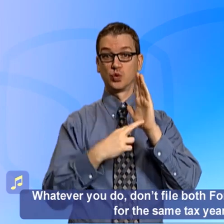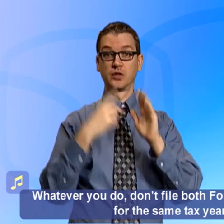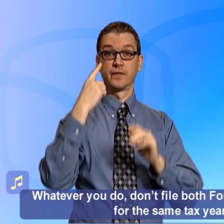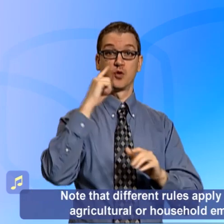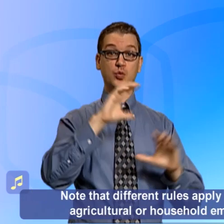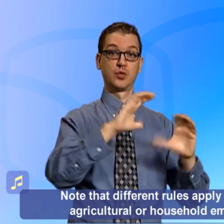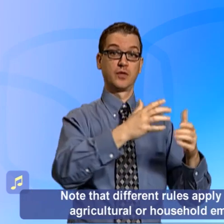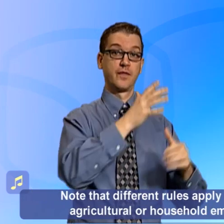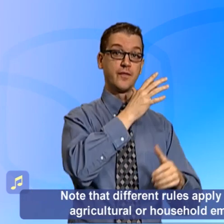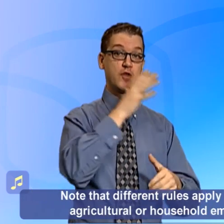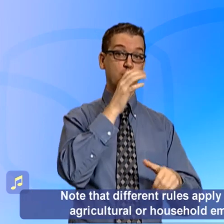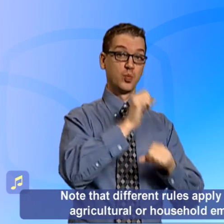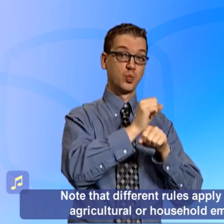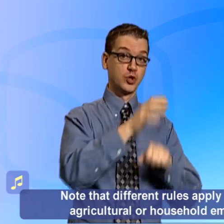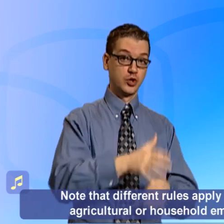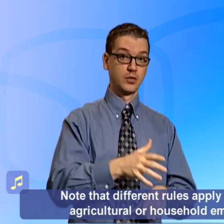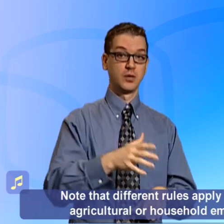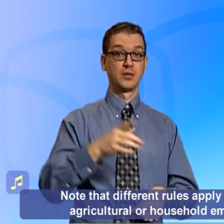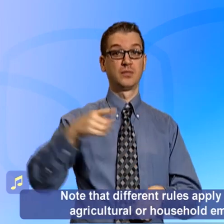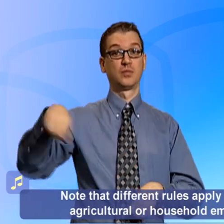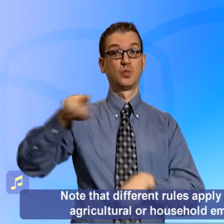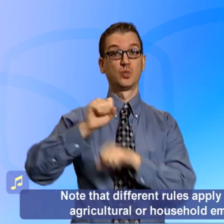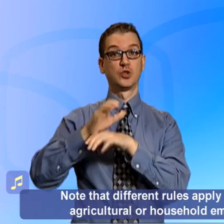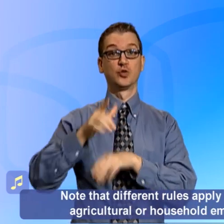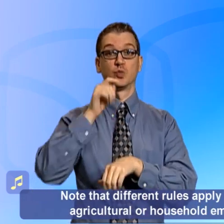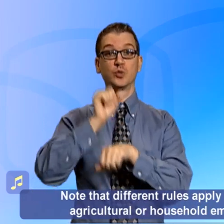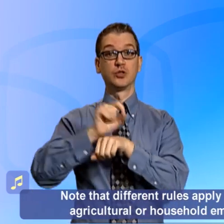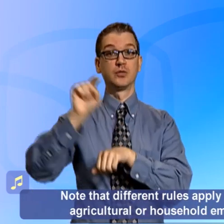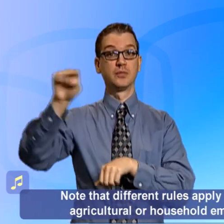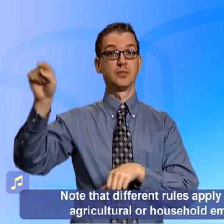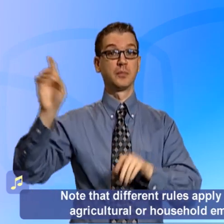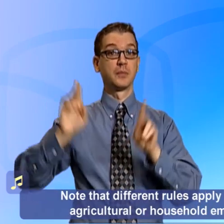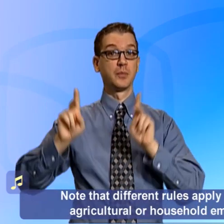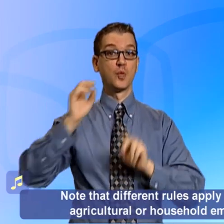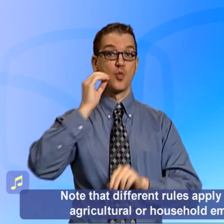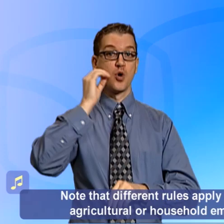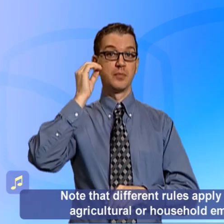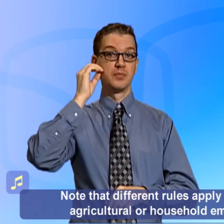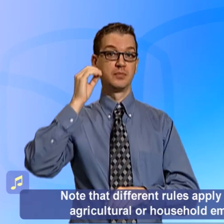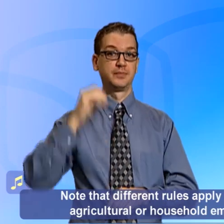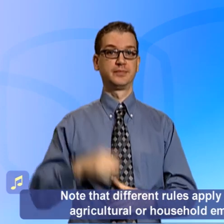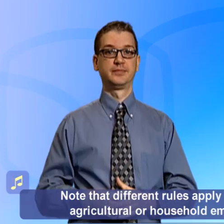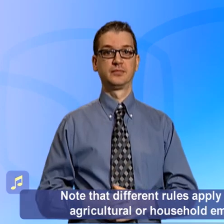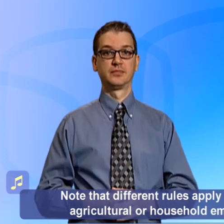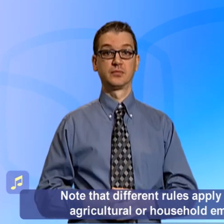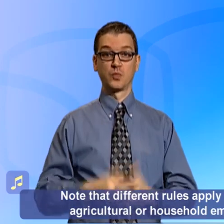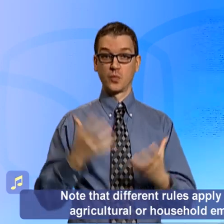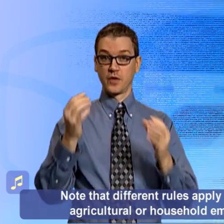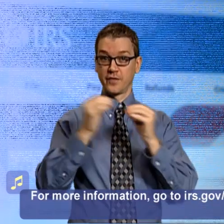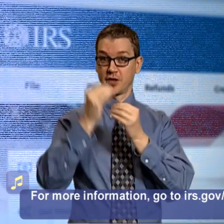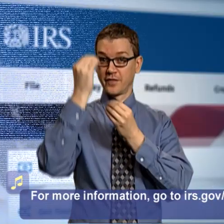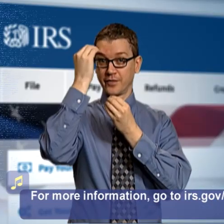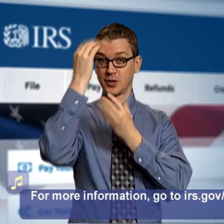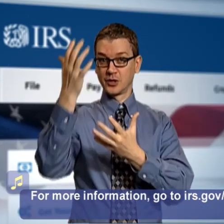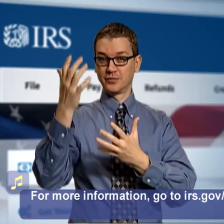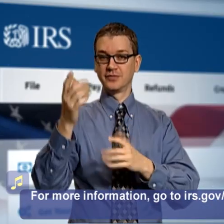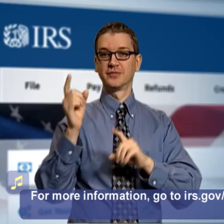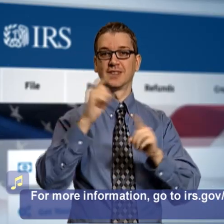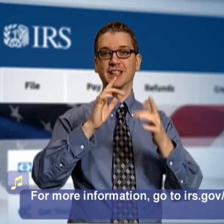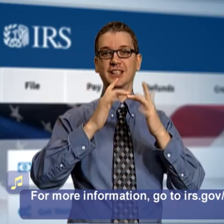Note that different rules apply if you have agricultural or household employees. For more information go